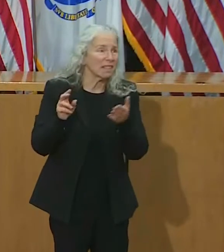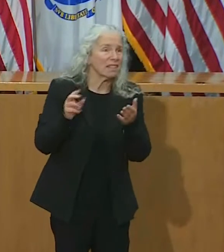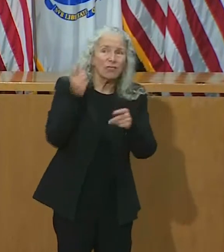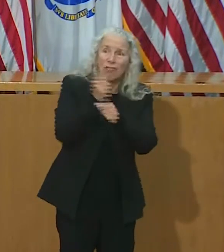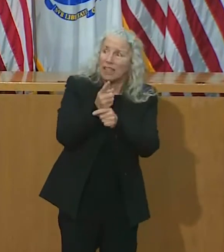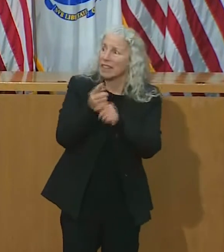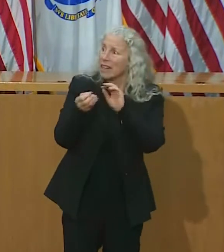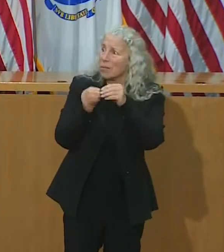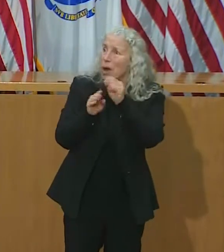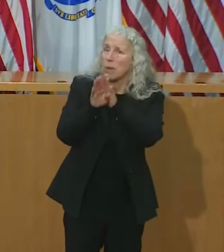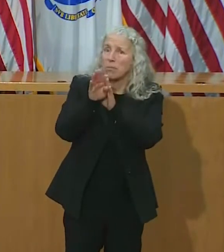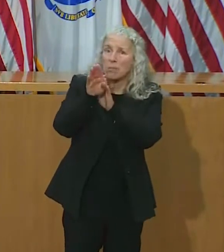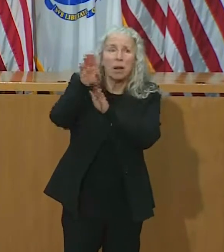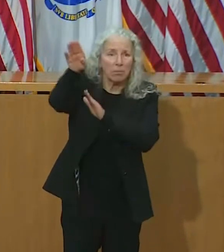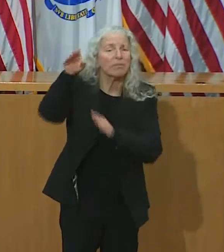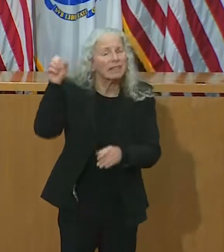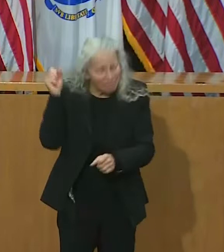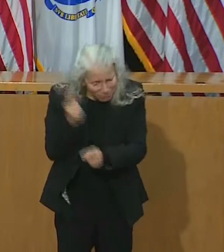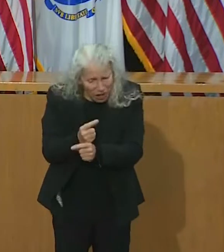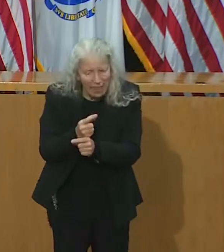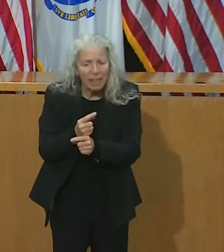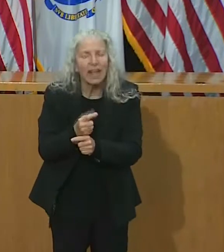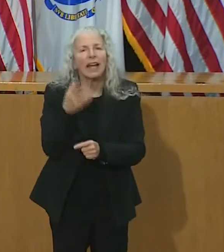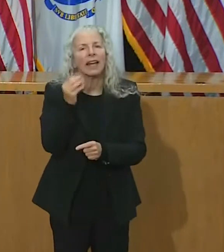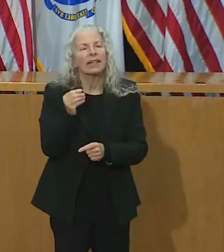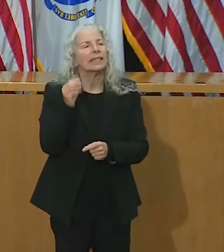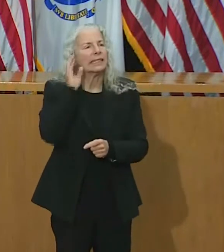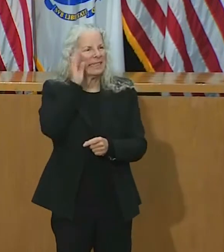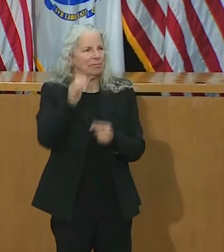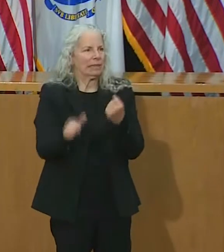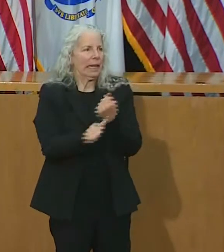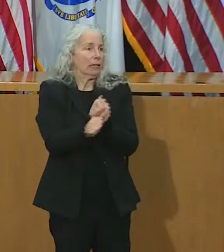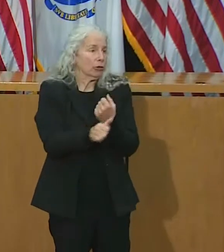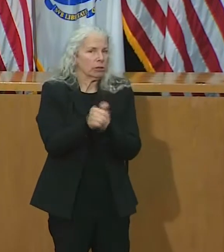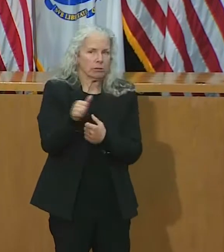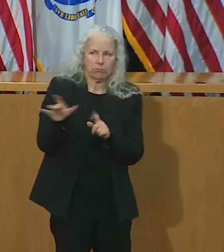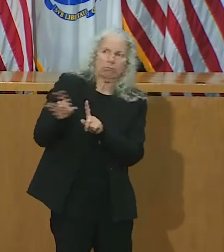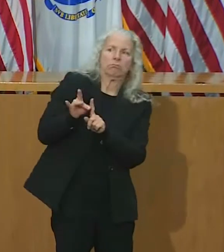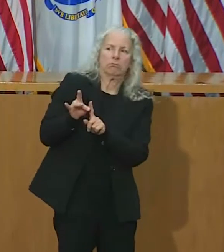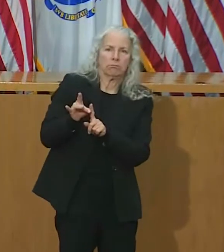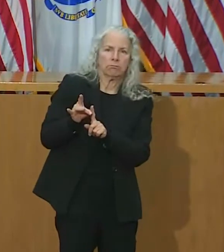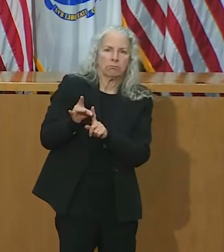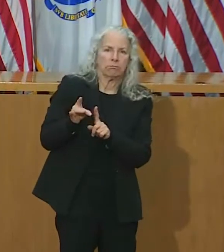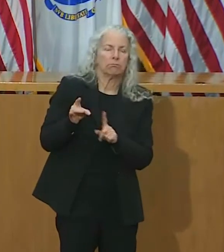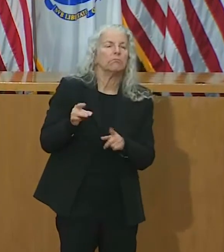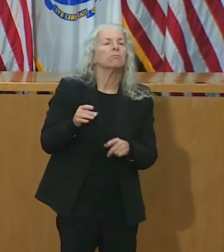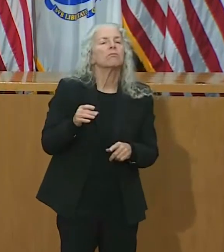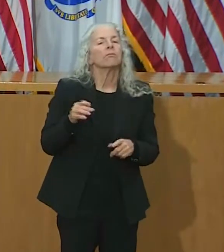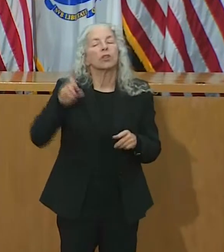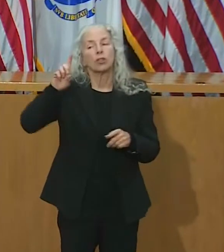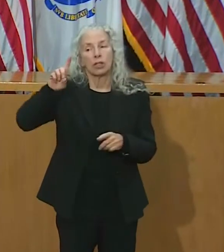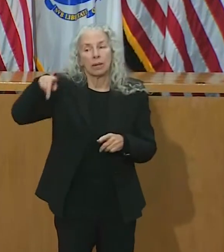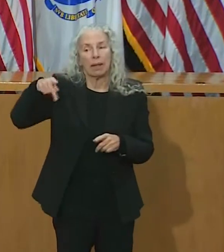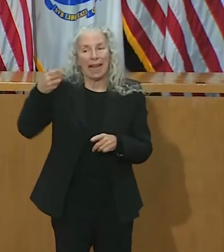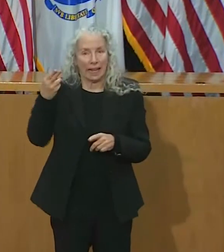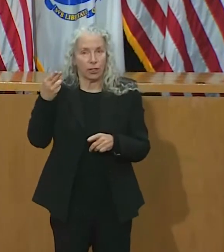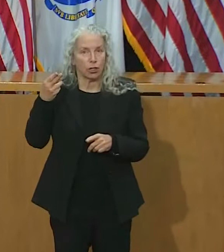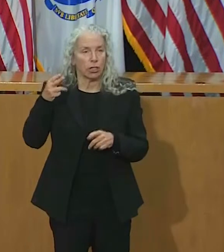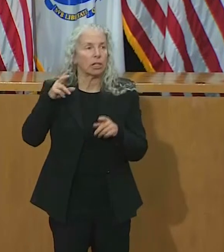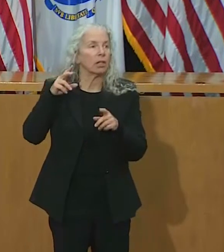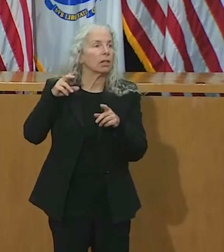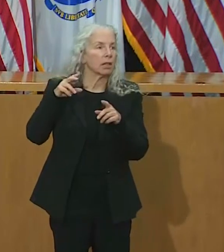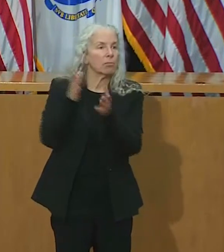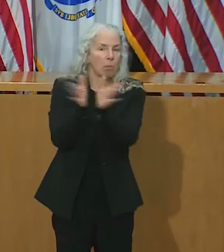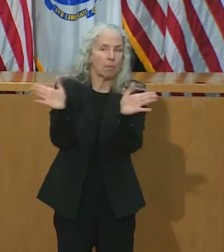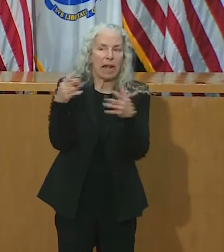in cases also means there's increased exposure to COVID. The Department of Public Health has issued new quarantine guidance that takes